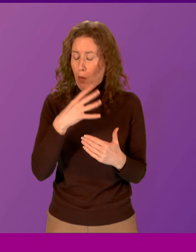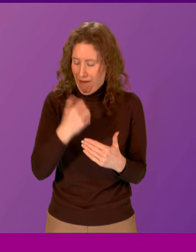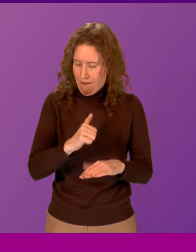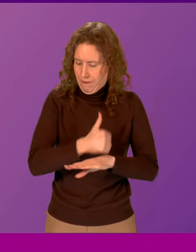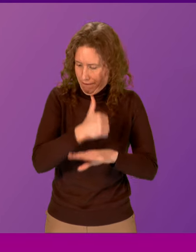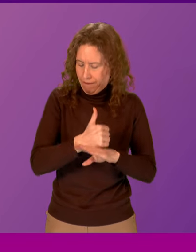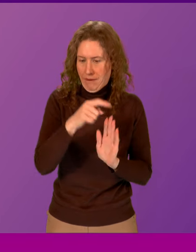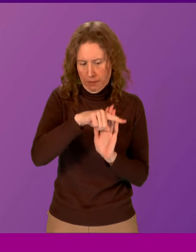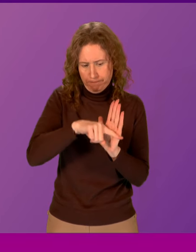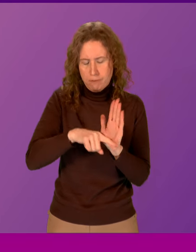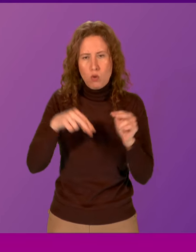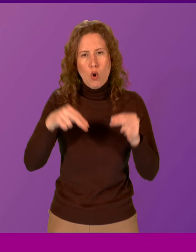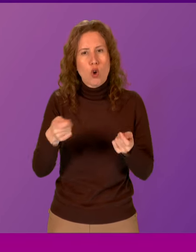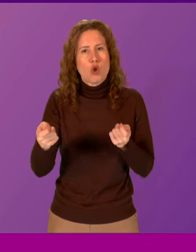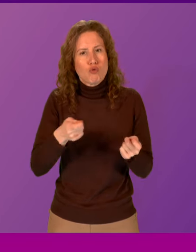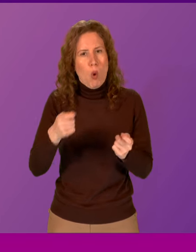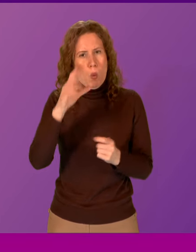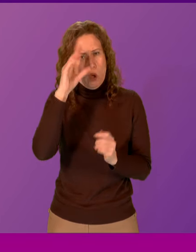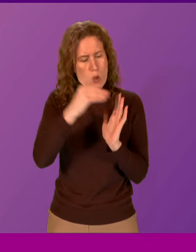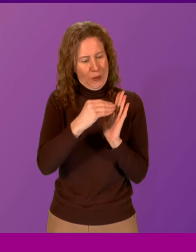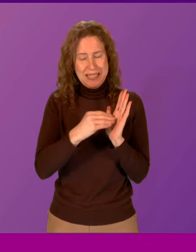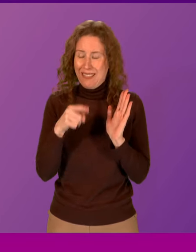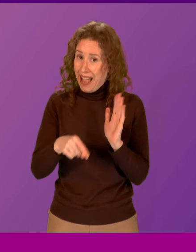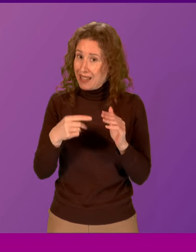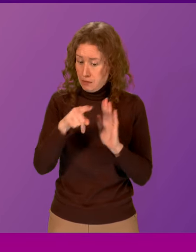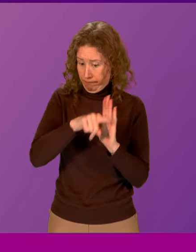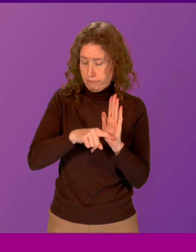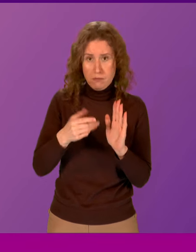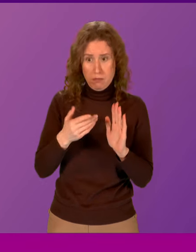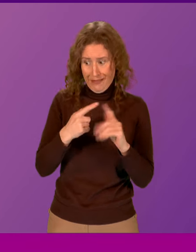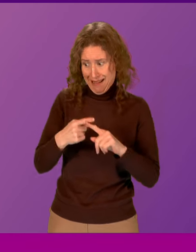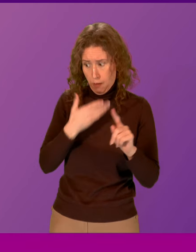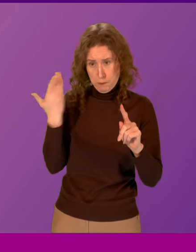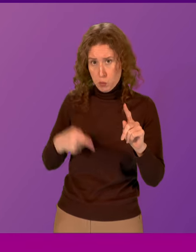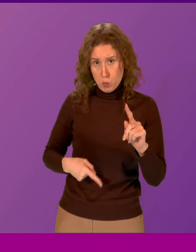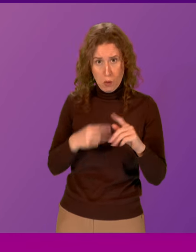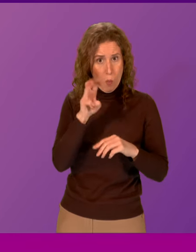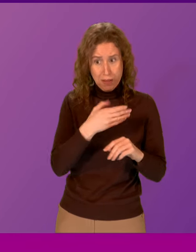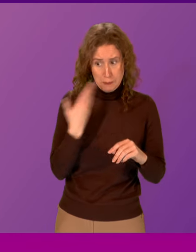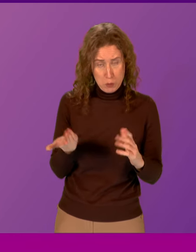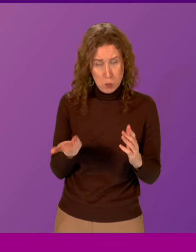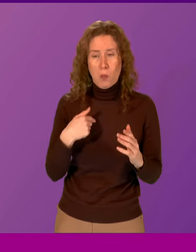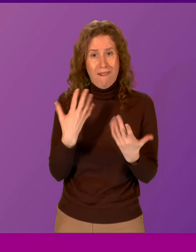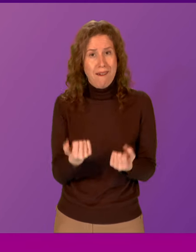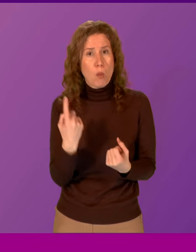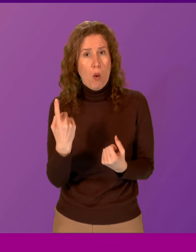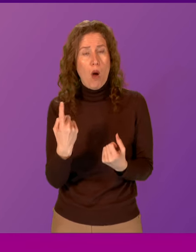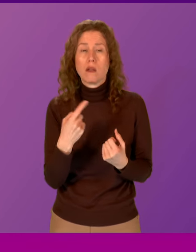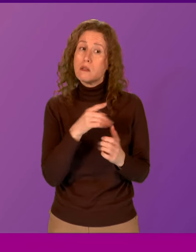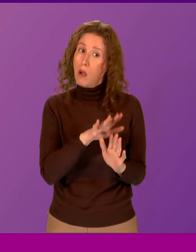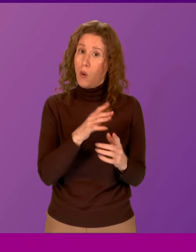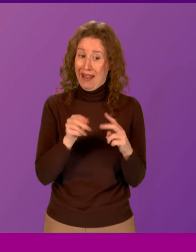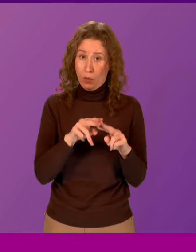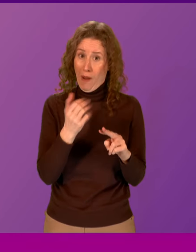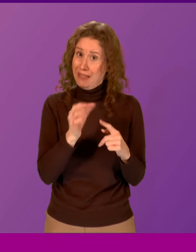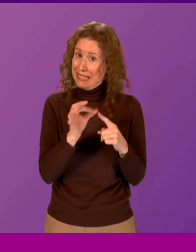notices. That is the regime that I'm talking about that does not exist in England and Wales. And if Anna Sawa had the detail in front of him, he